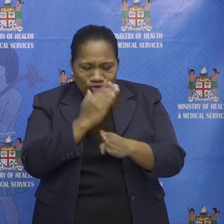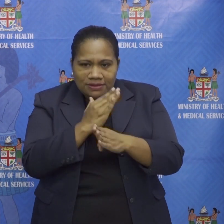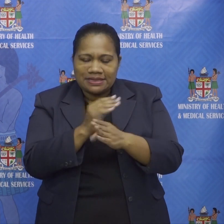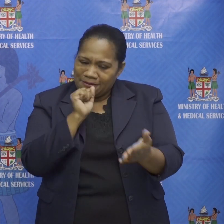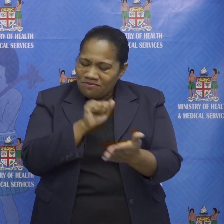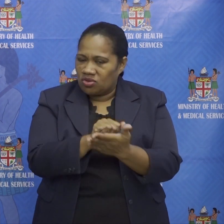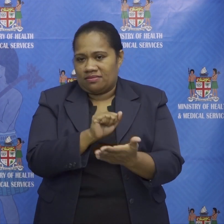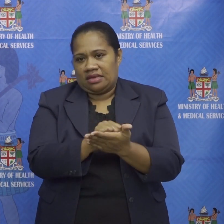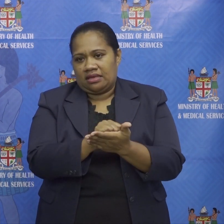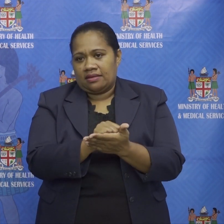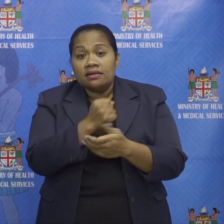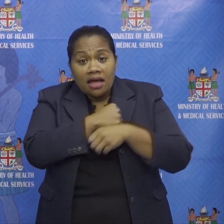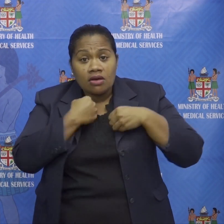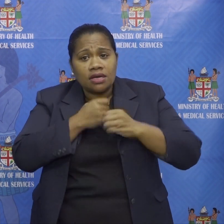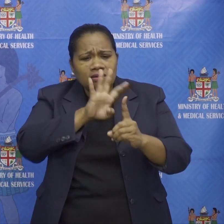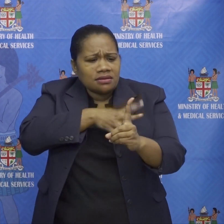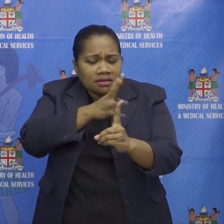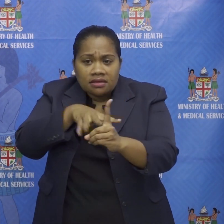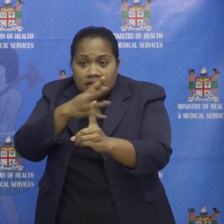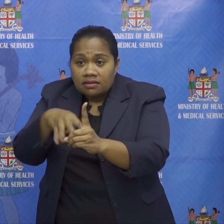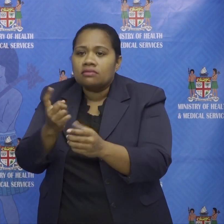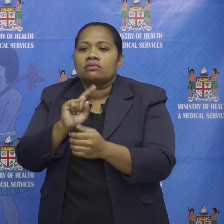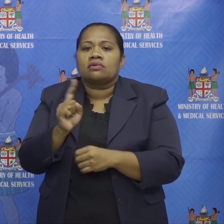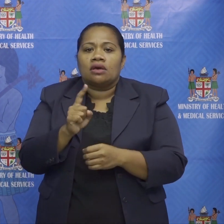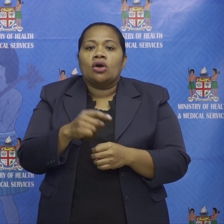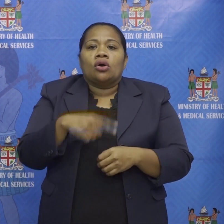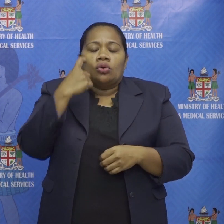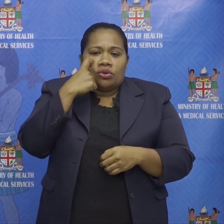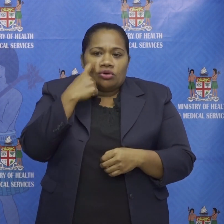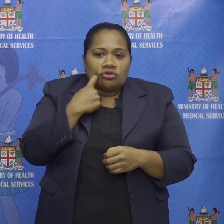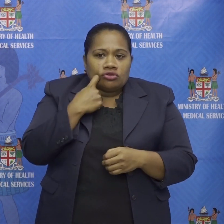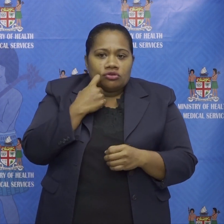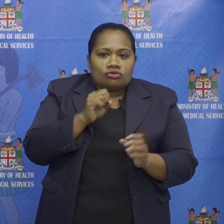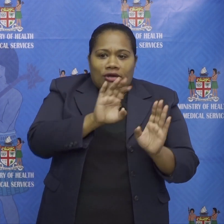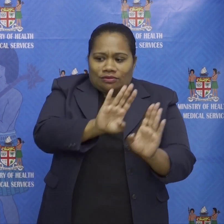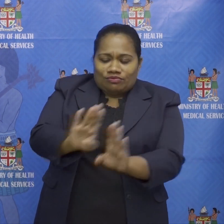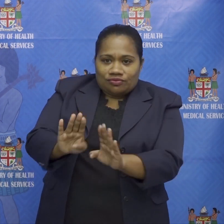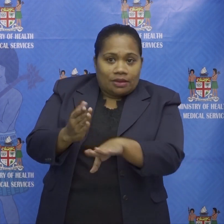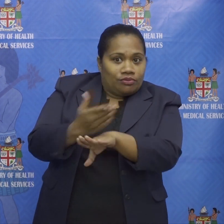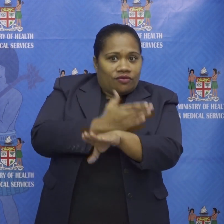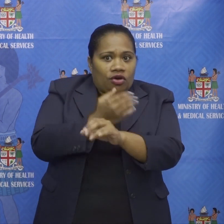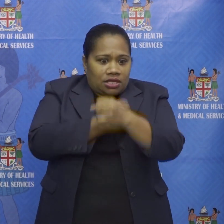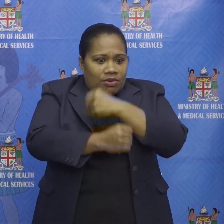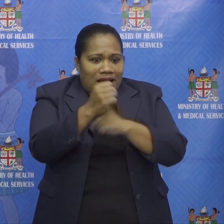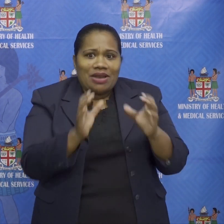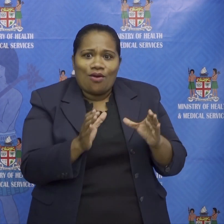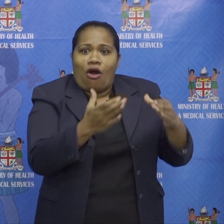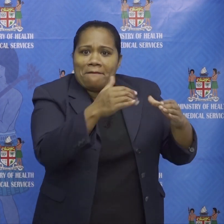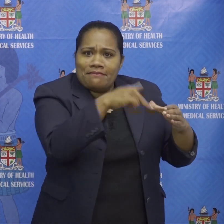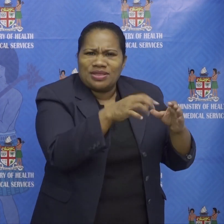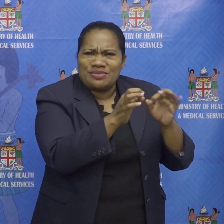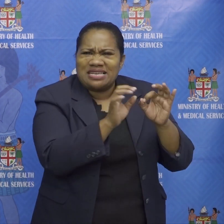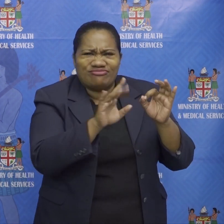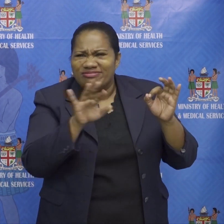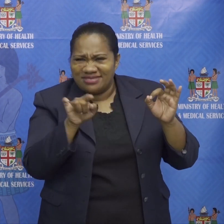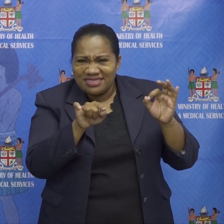our contact tracing is designed to flush out cases before they become clusters the strategy has served us well